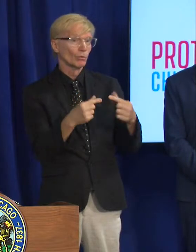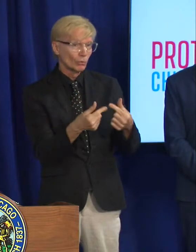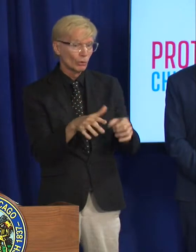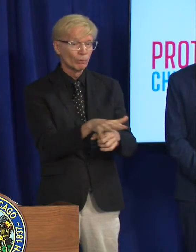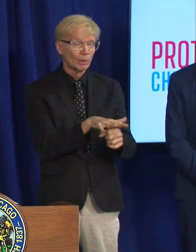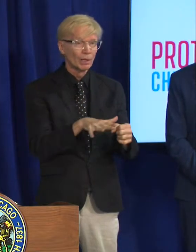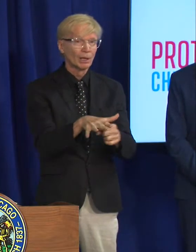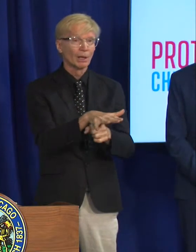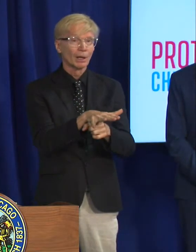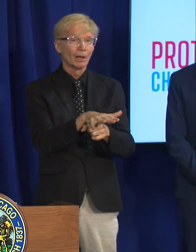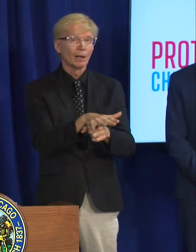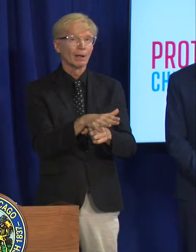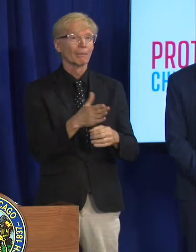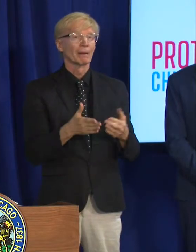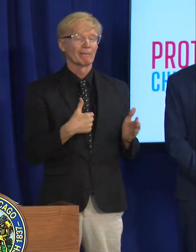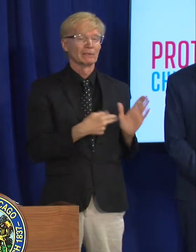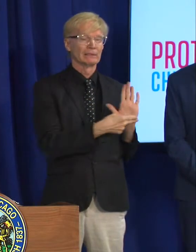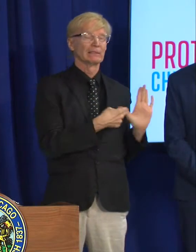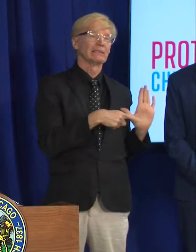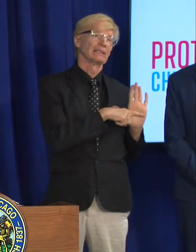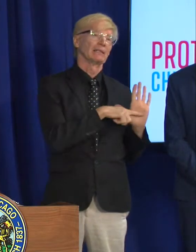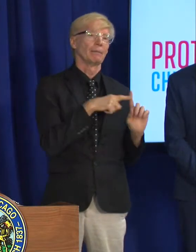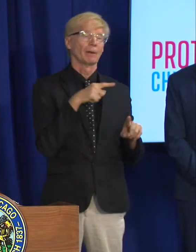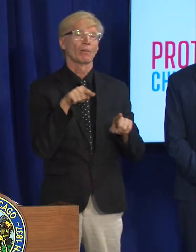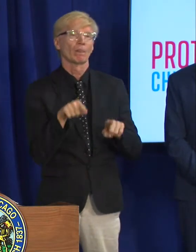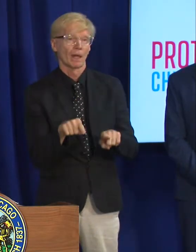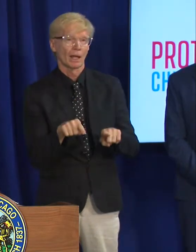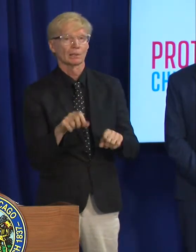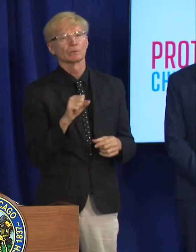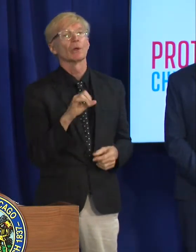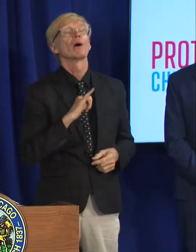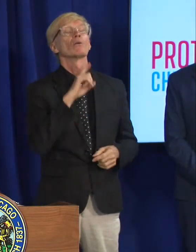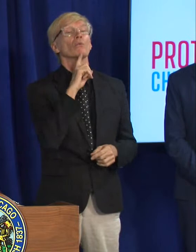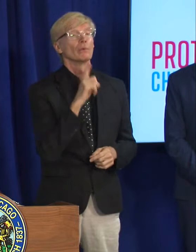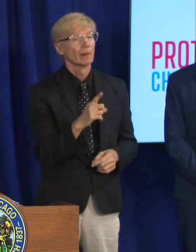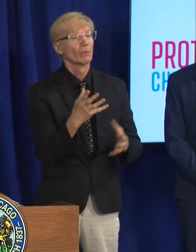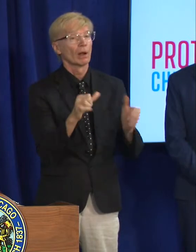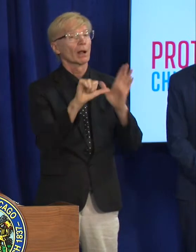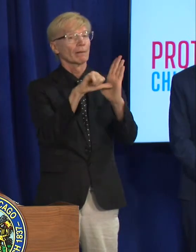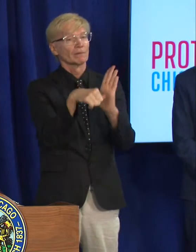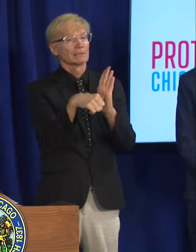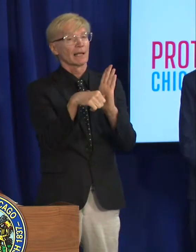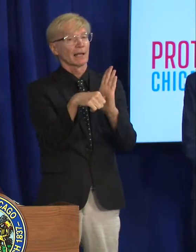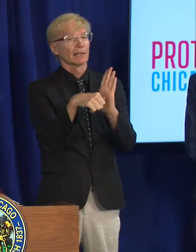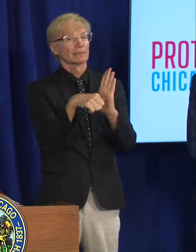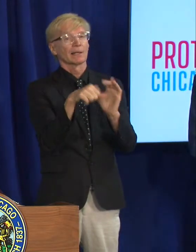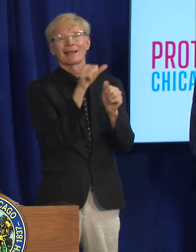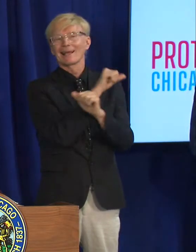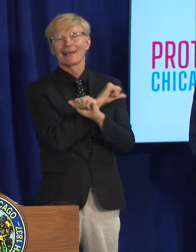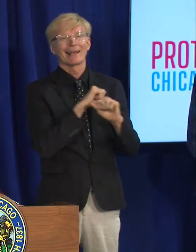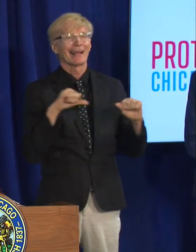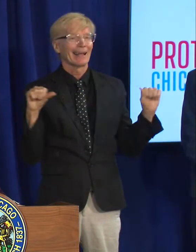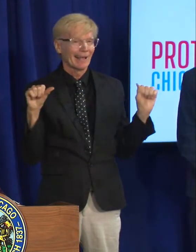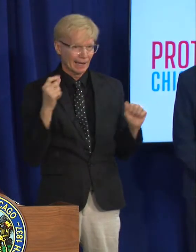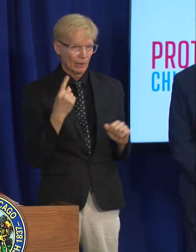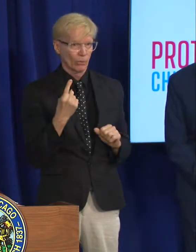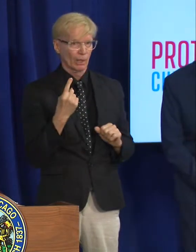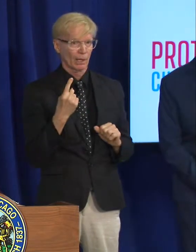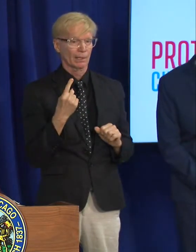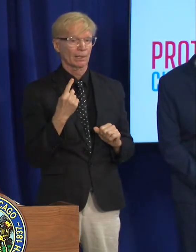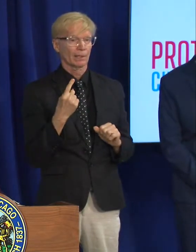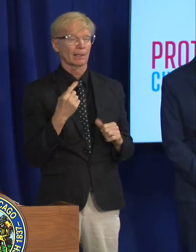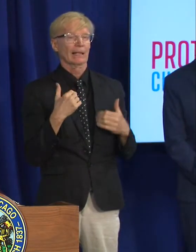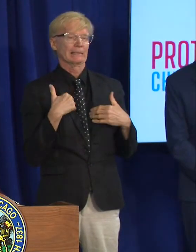can sometimes be a fair bit of stigma around it and i really really want to emphasize that anyone who is having